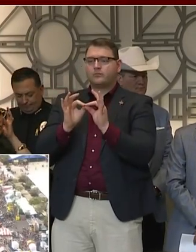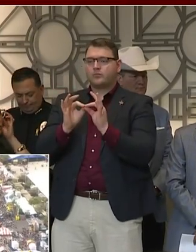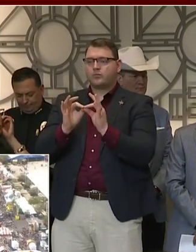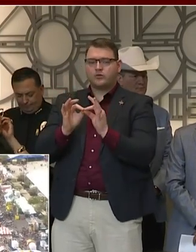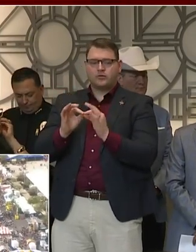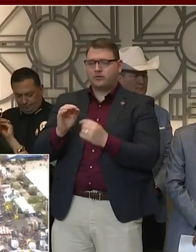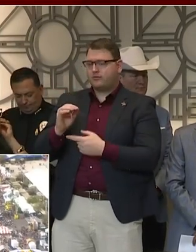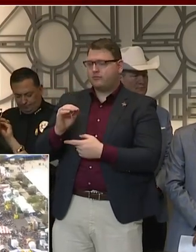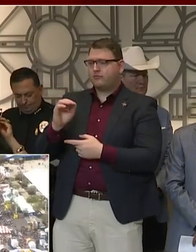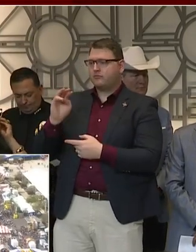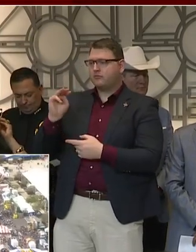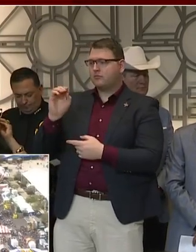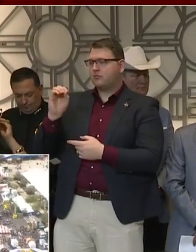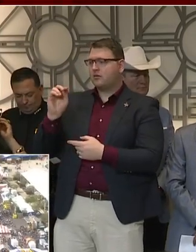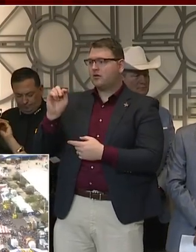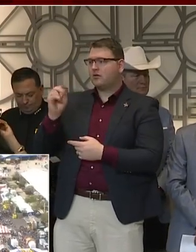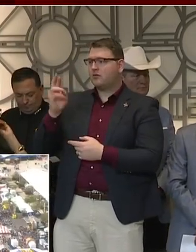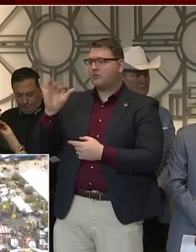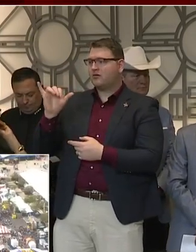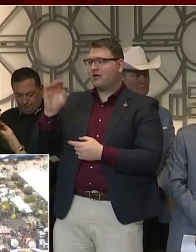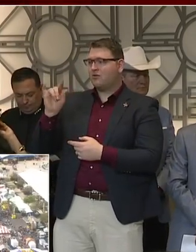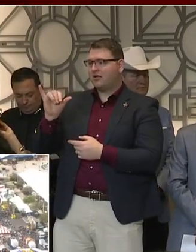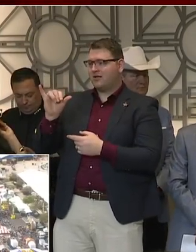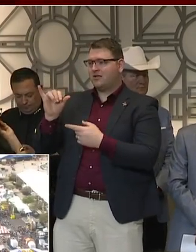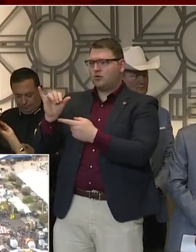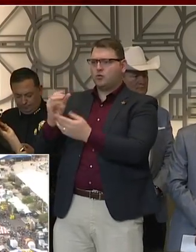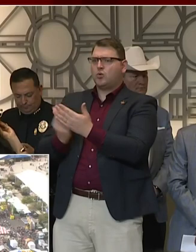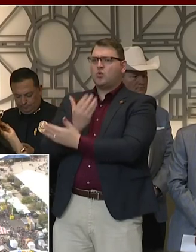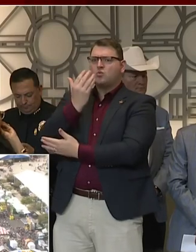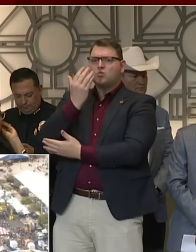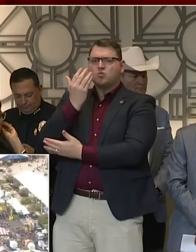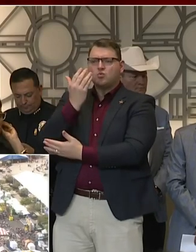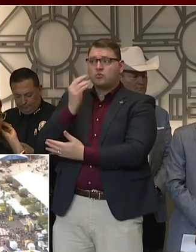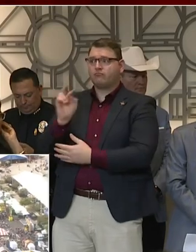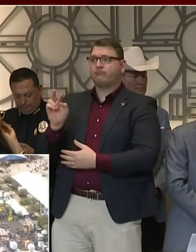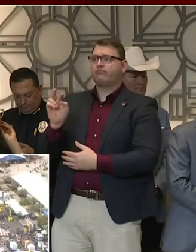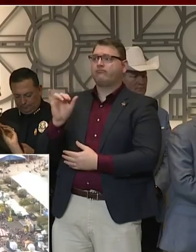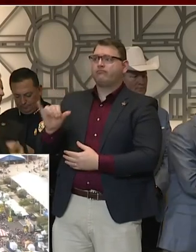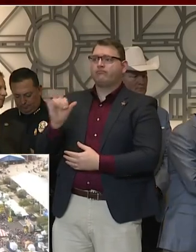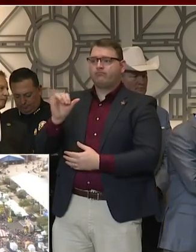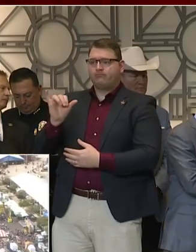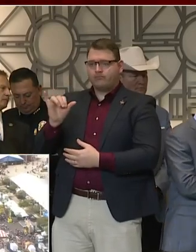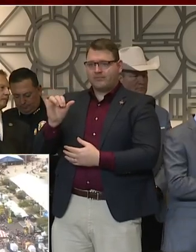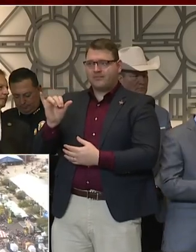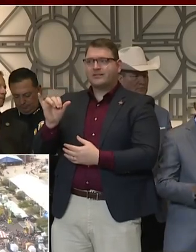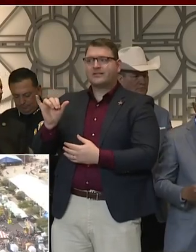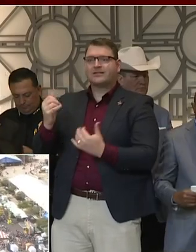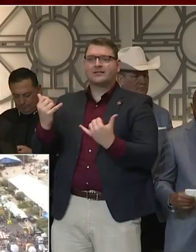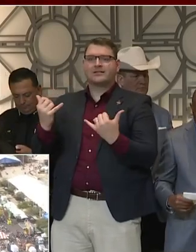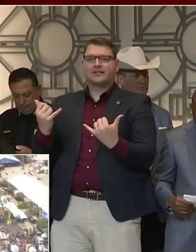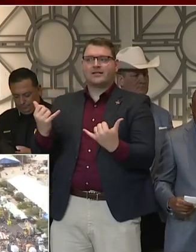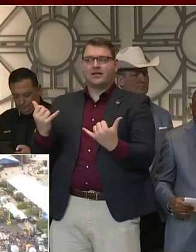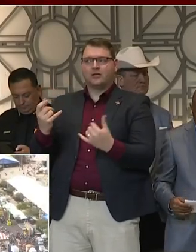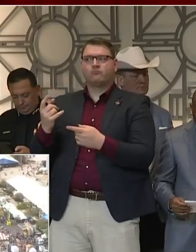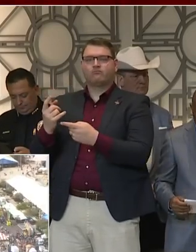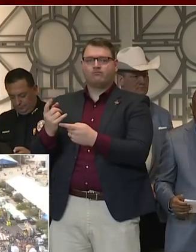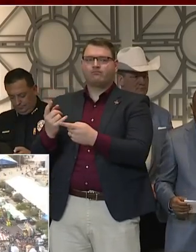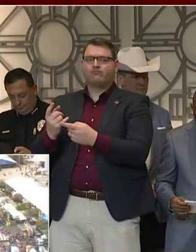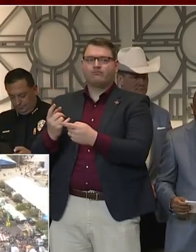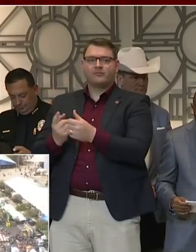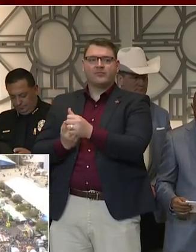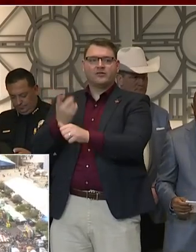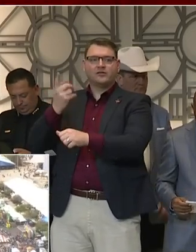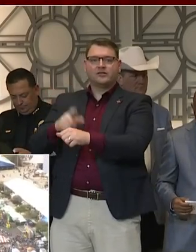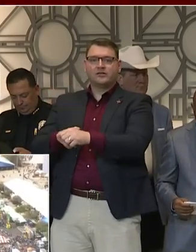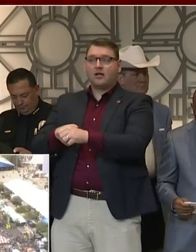situation, that that has really been a significant change. We know there is a lot of evolving information